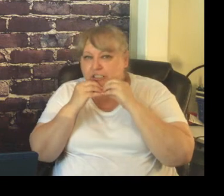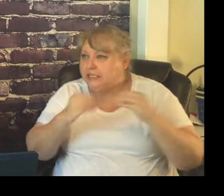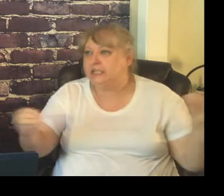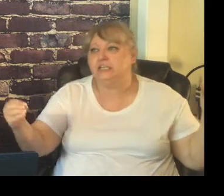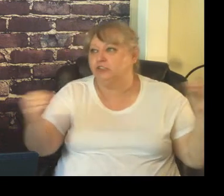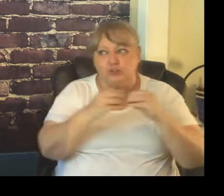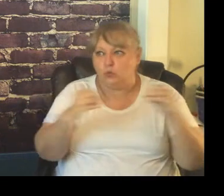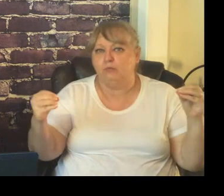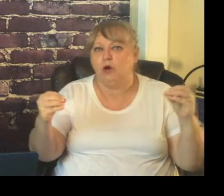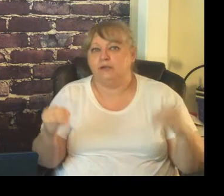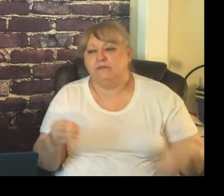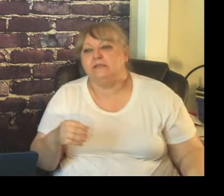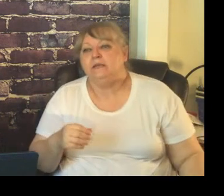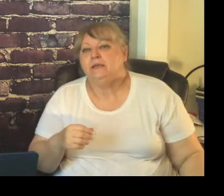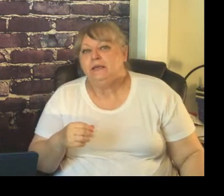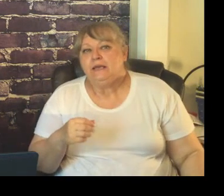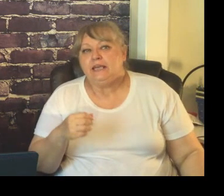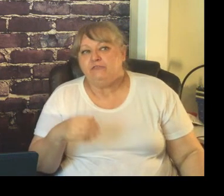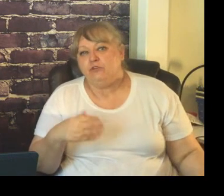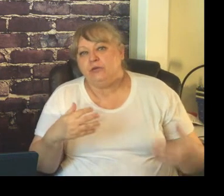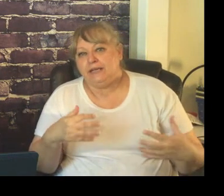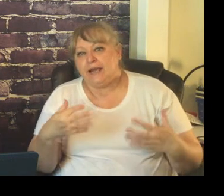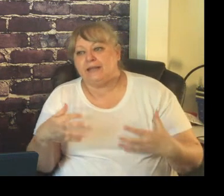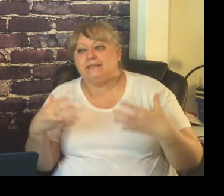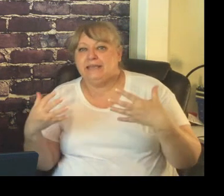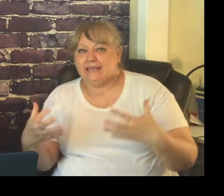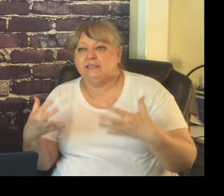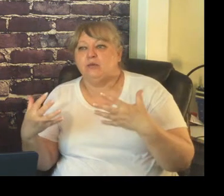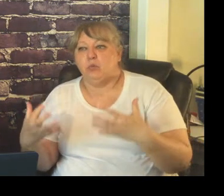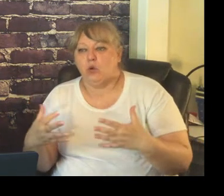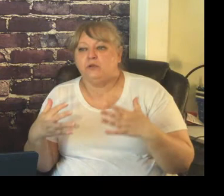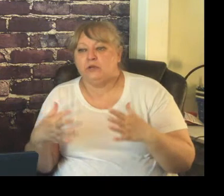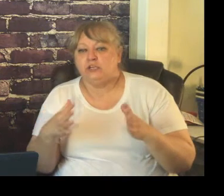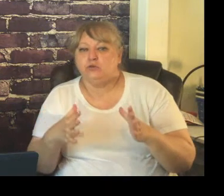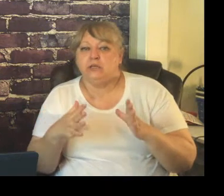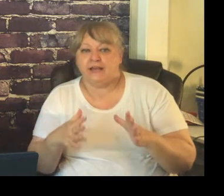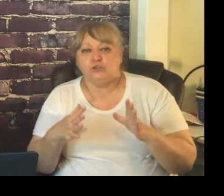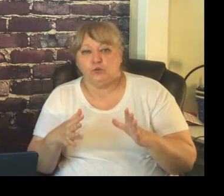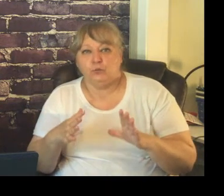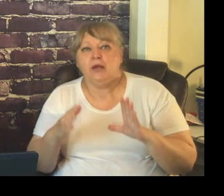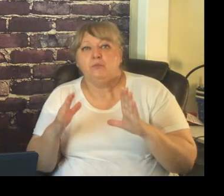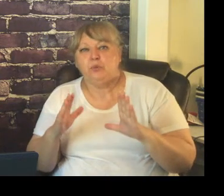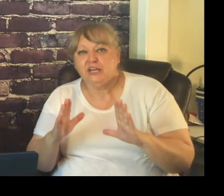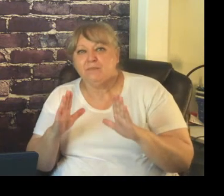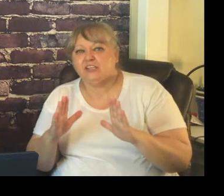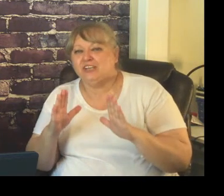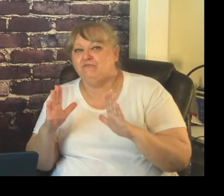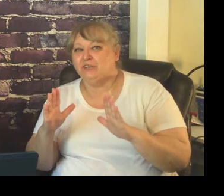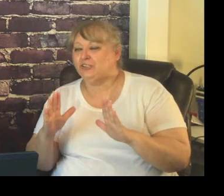linear just one part of it if you cannot get to the point where your classroom pretty much can function